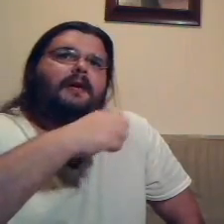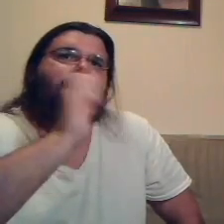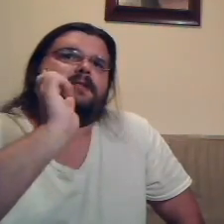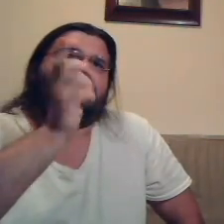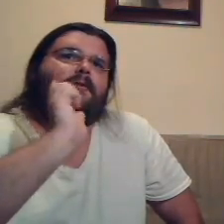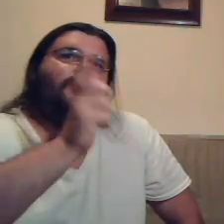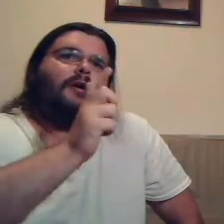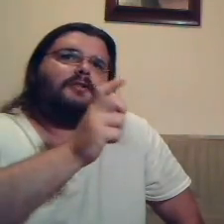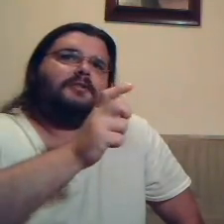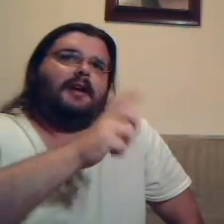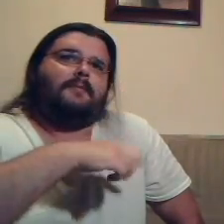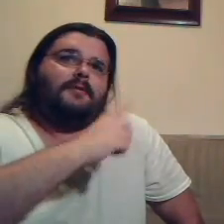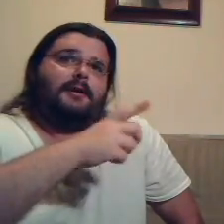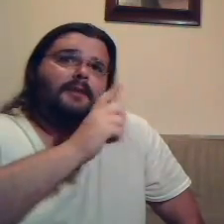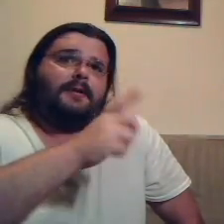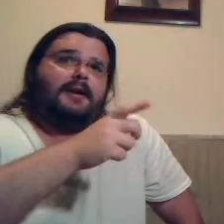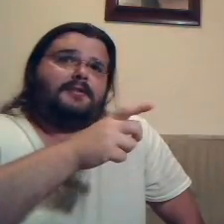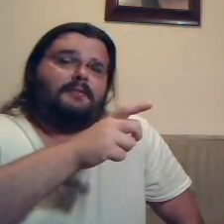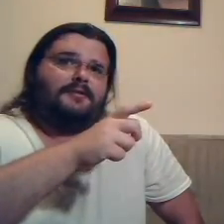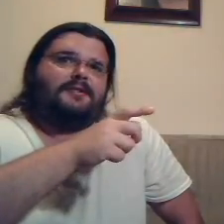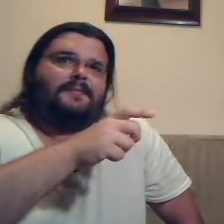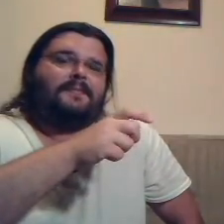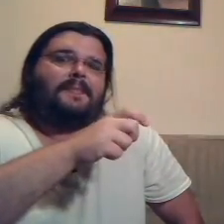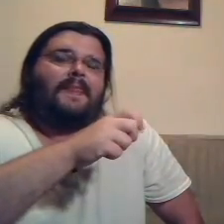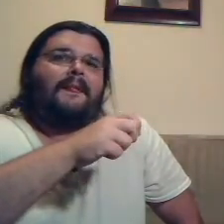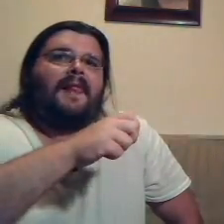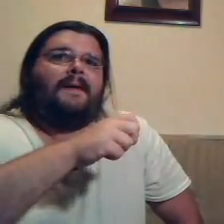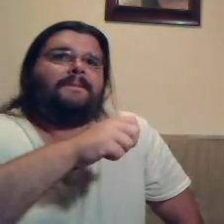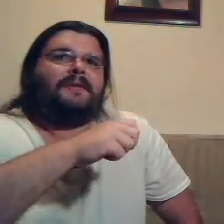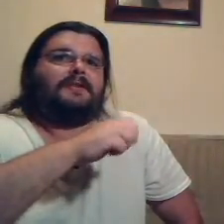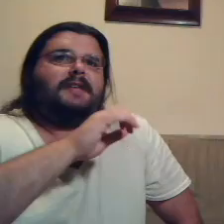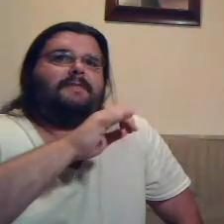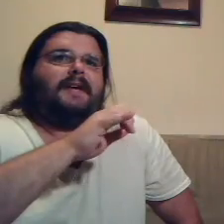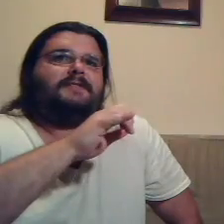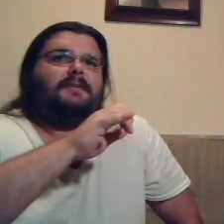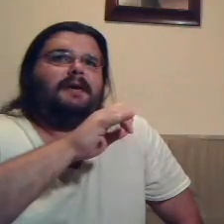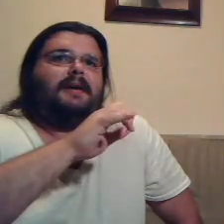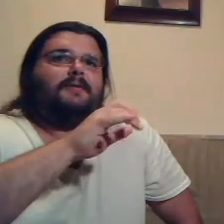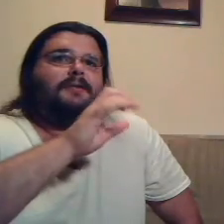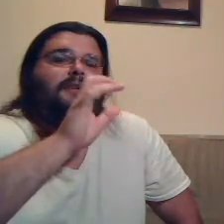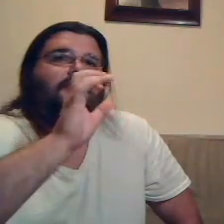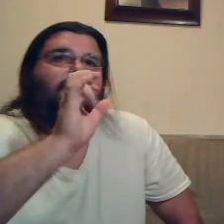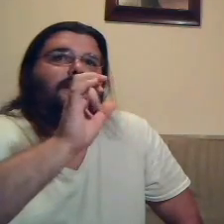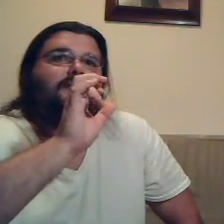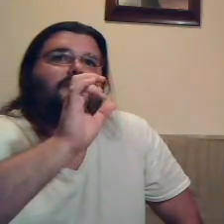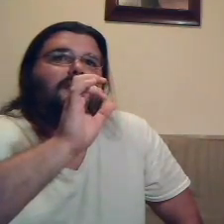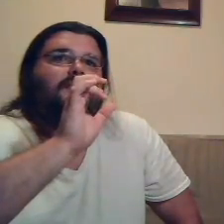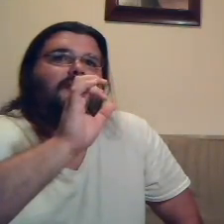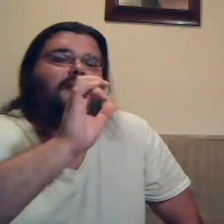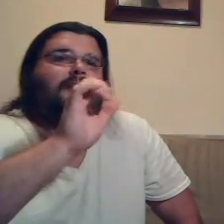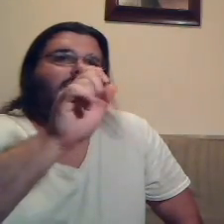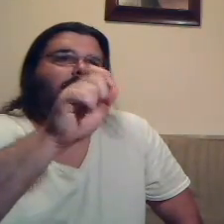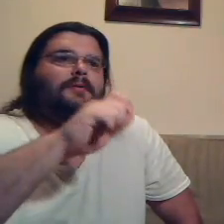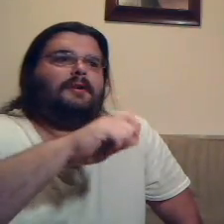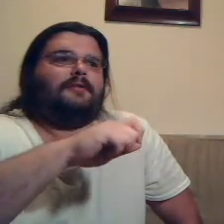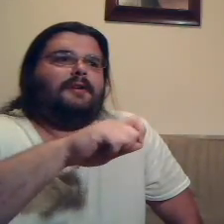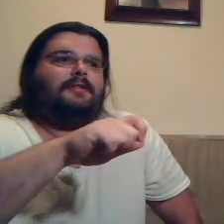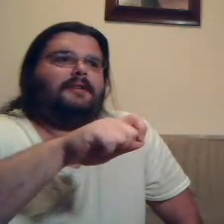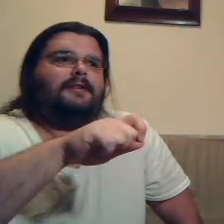We should have a wall of shame for dumb customers. Because that face she made, I wish I took a picture of it and put underneath it,